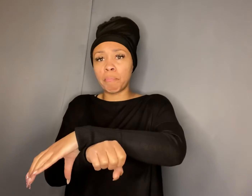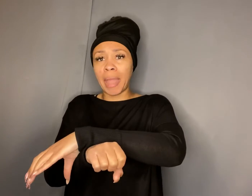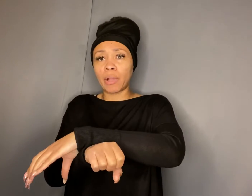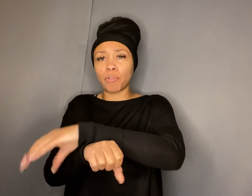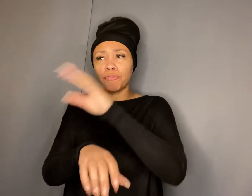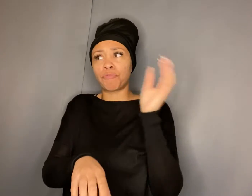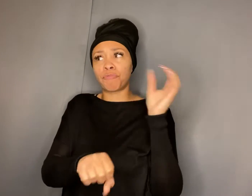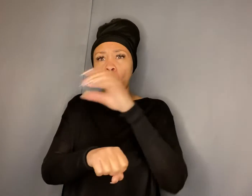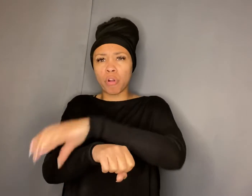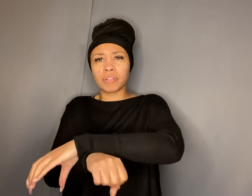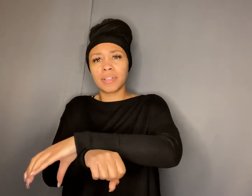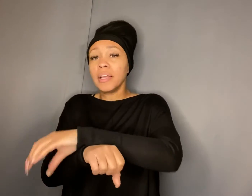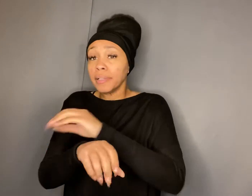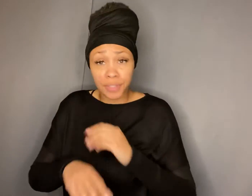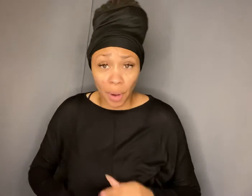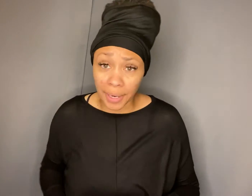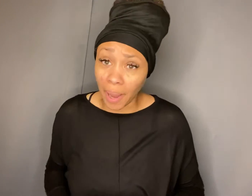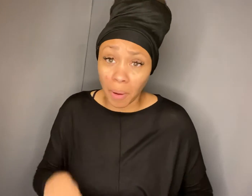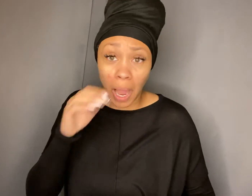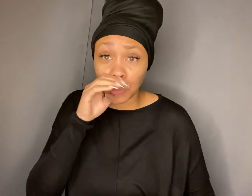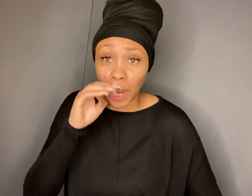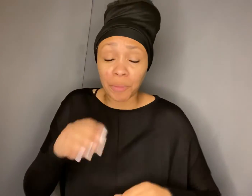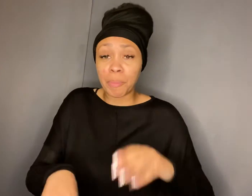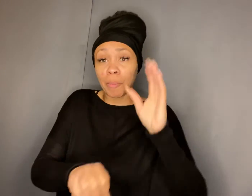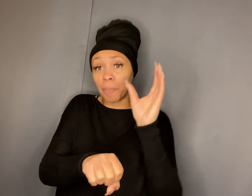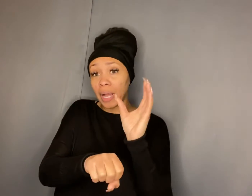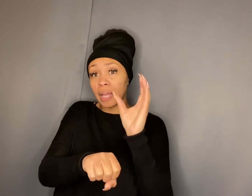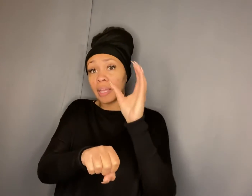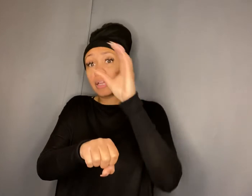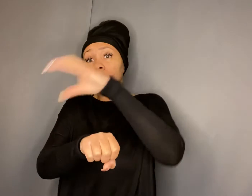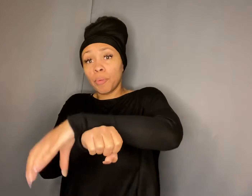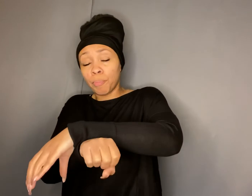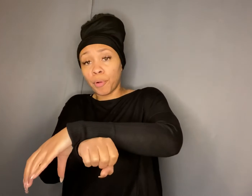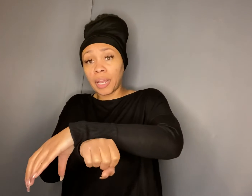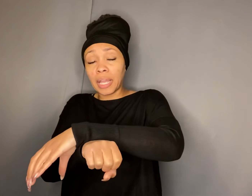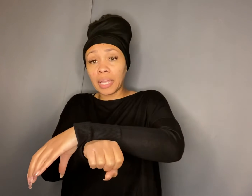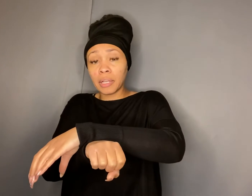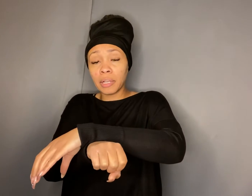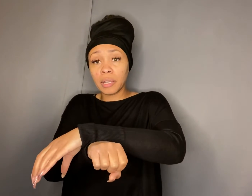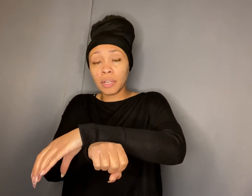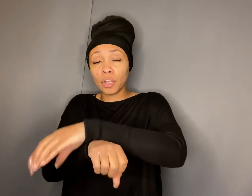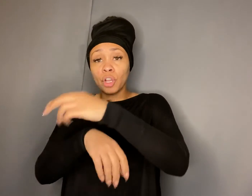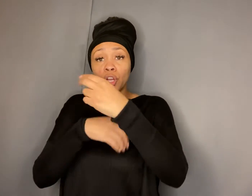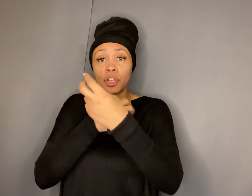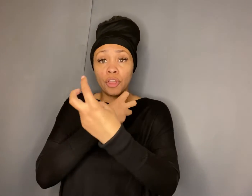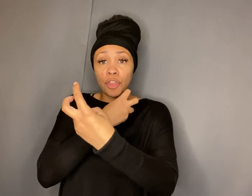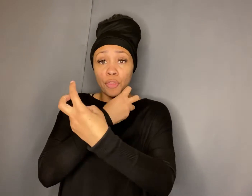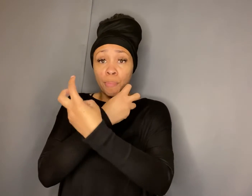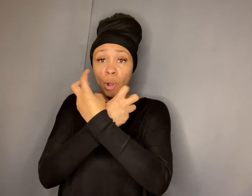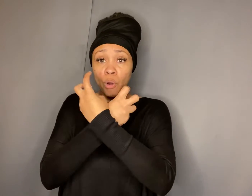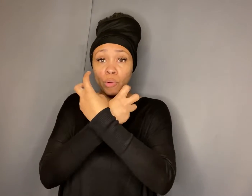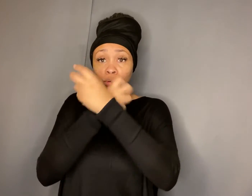make or force sorry y'all i do not remember but bring the bones